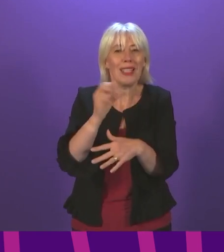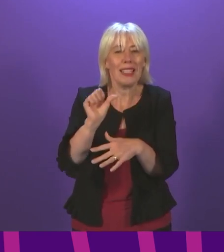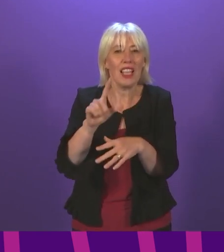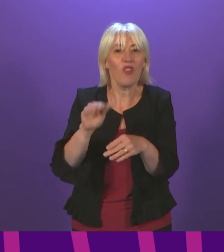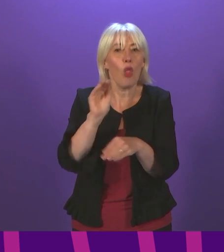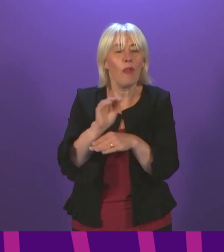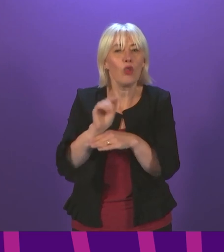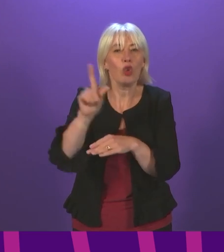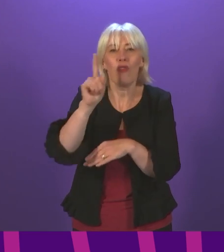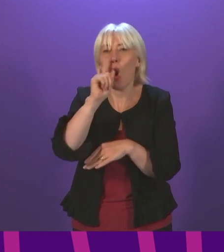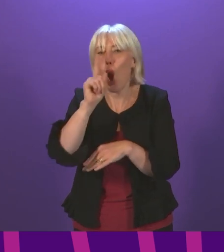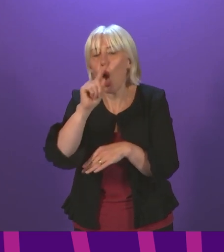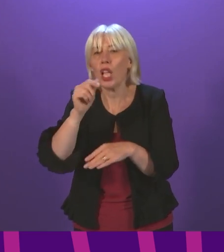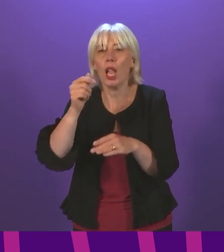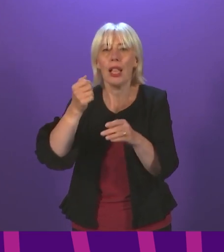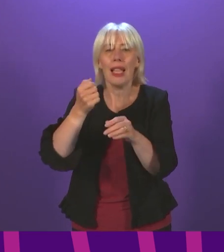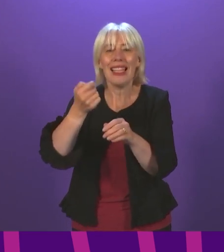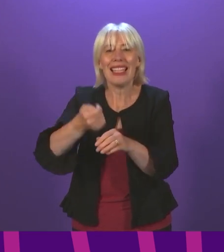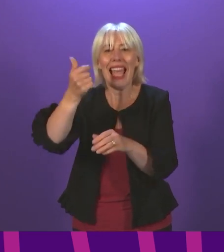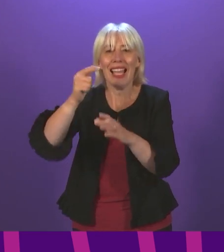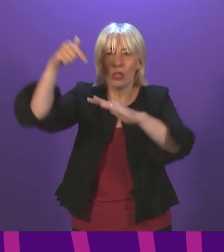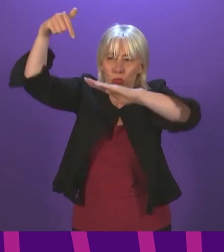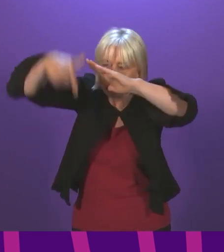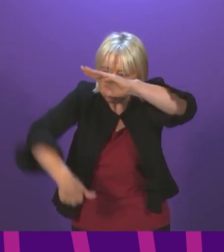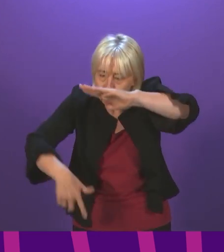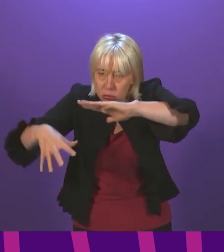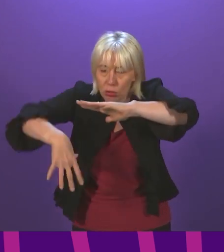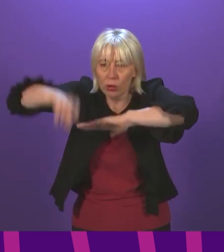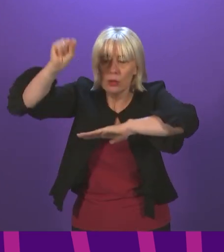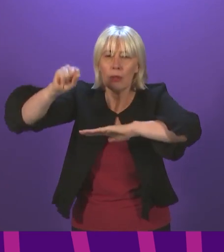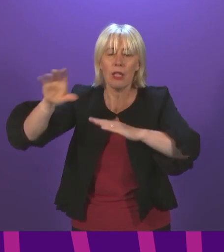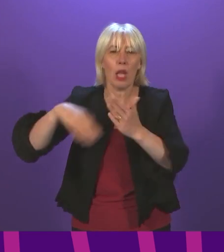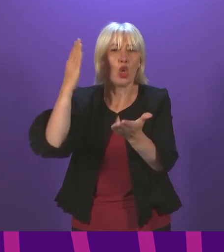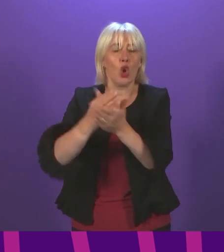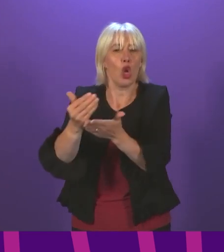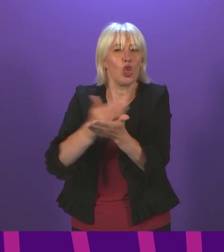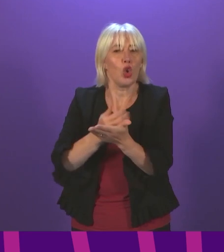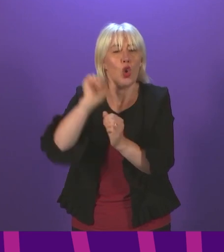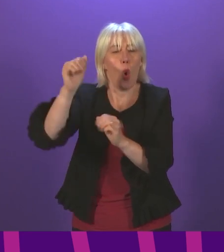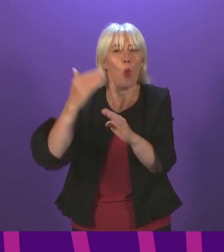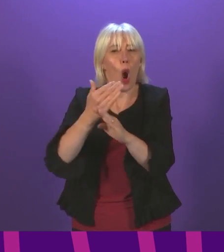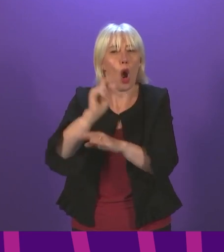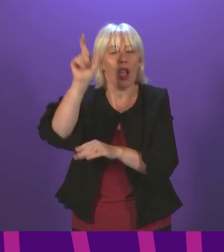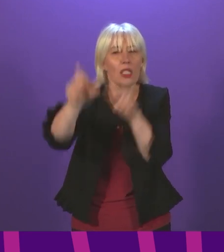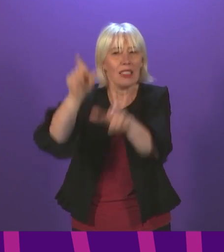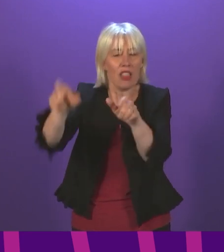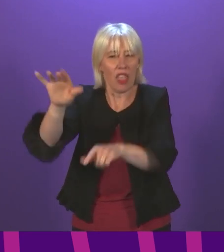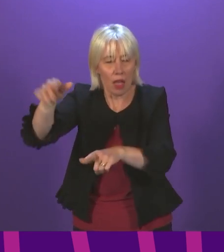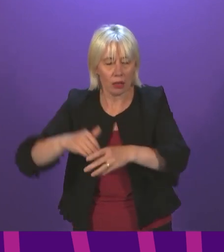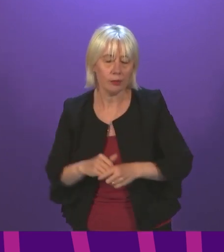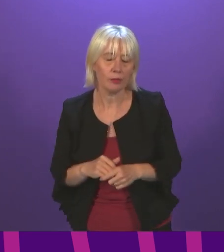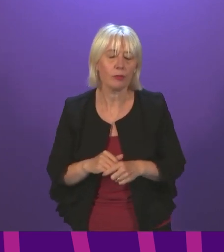of oil and gas exploration and securing a just transition for workers. First Minister. While oil and gas is